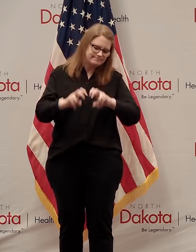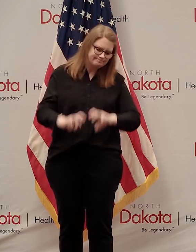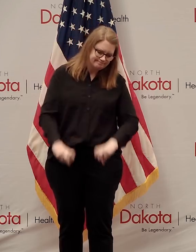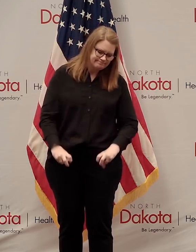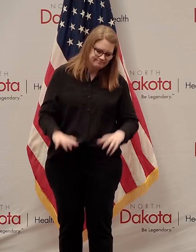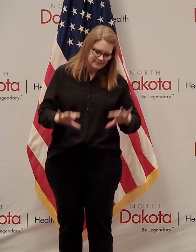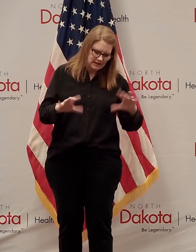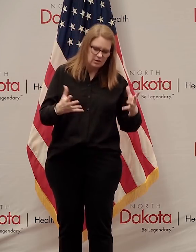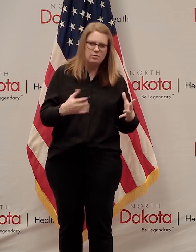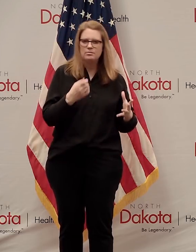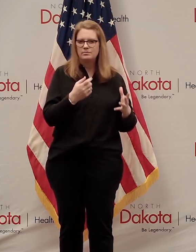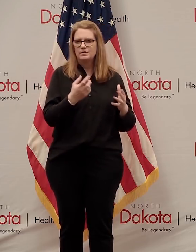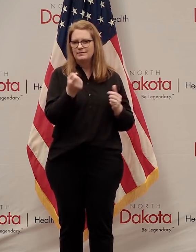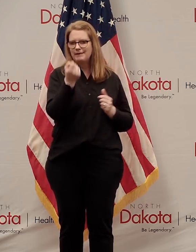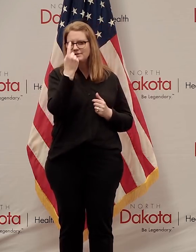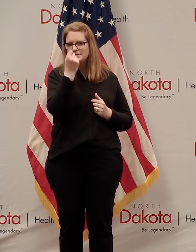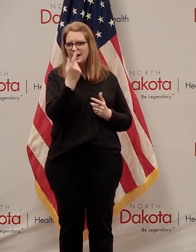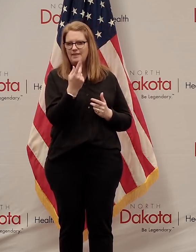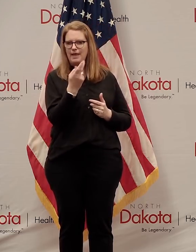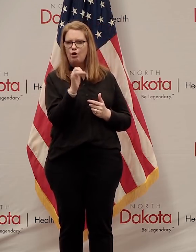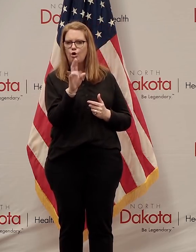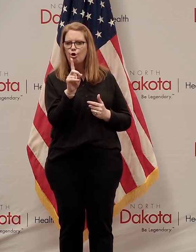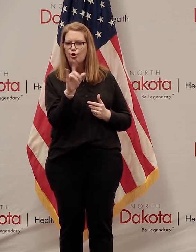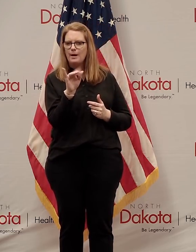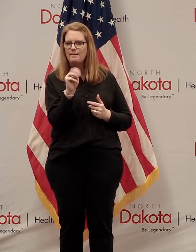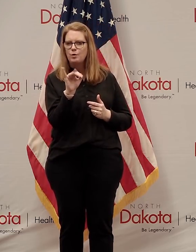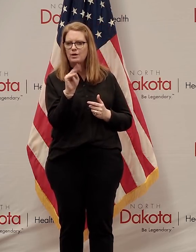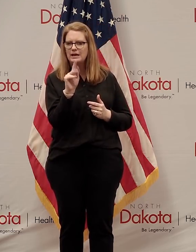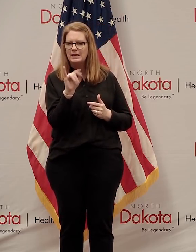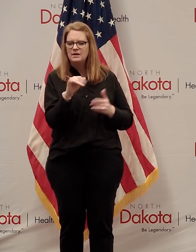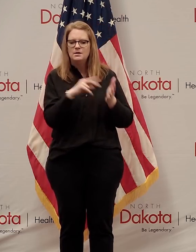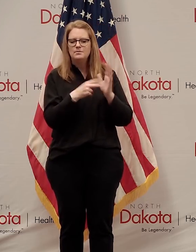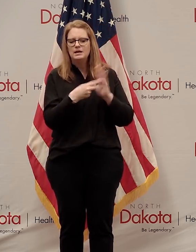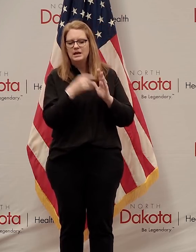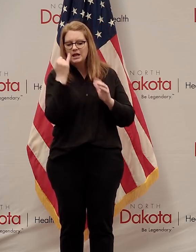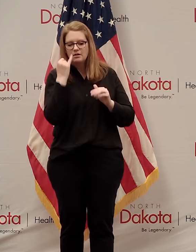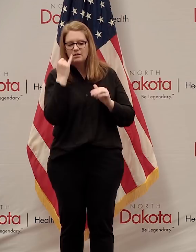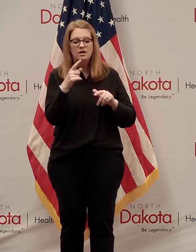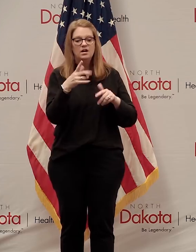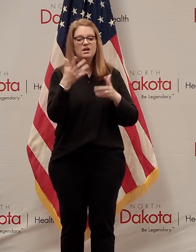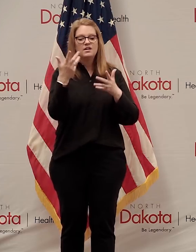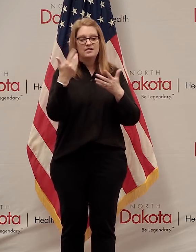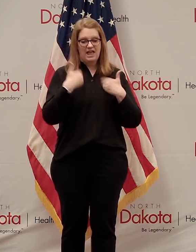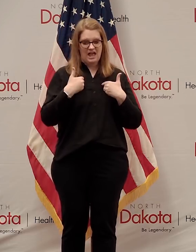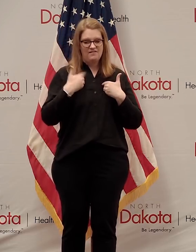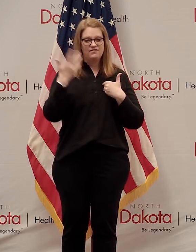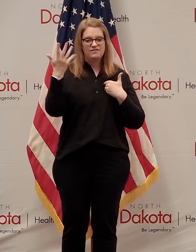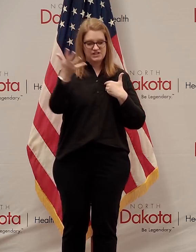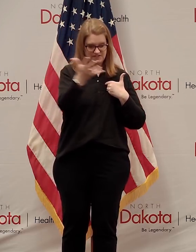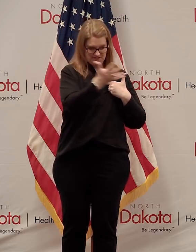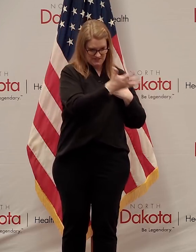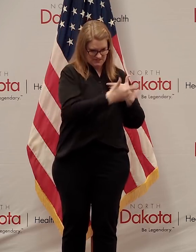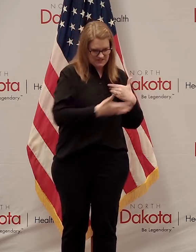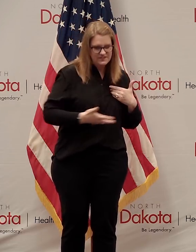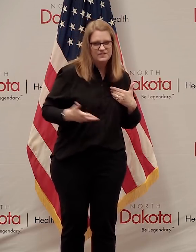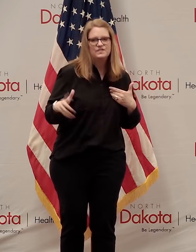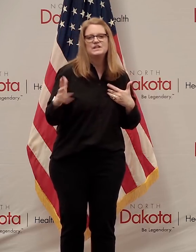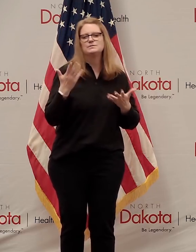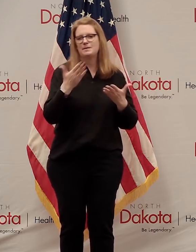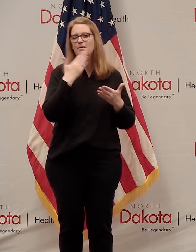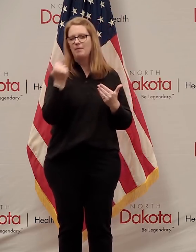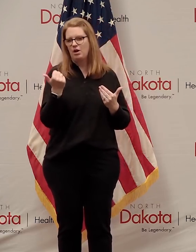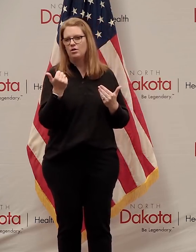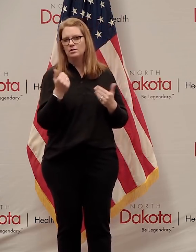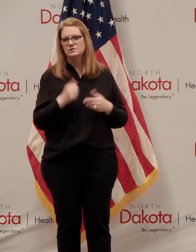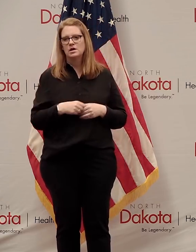which is how many people have had it. So, again, I see that. When we shared the numbers earlier in the presentation today about getting